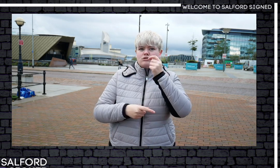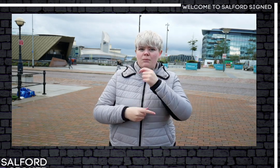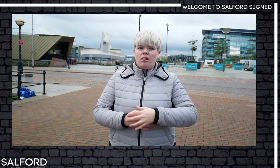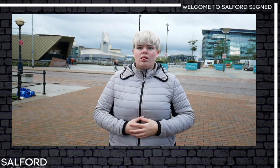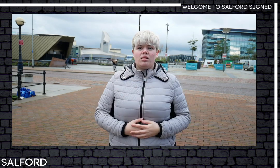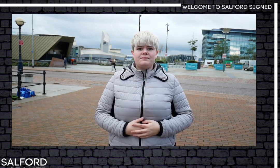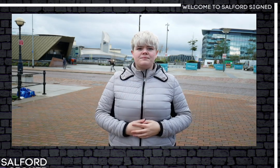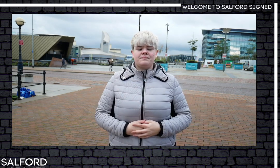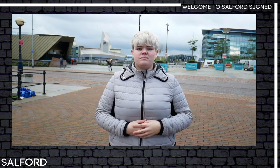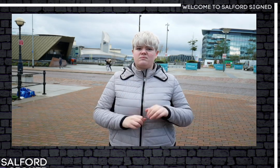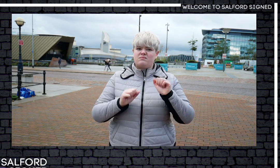It is your right.